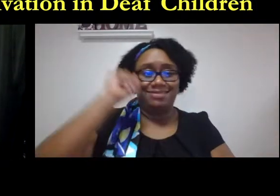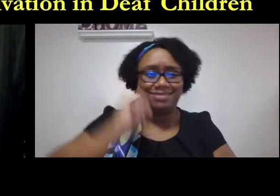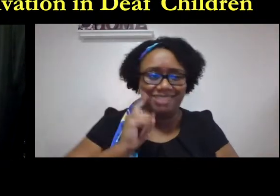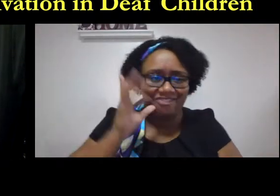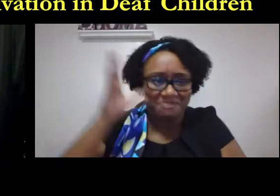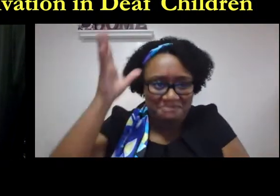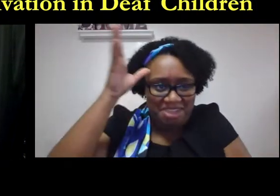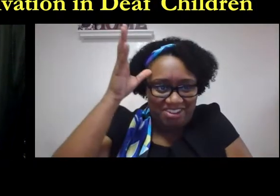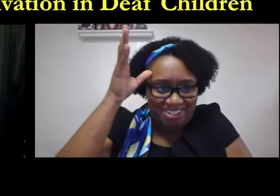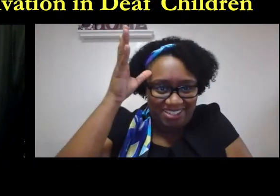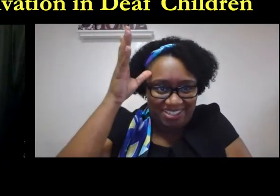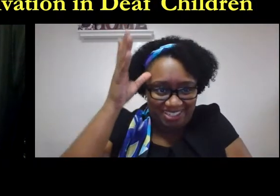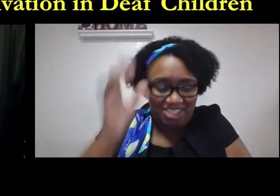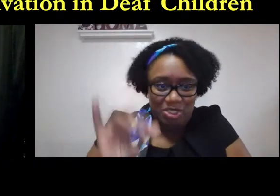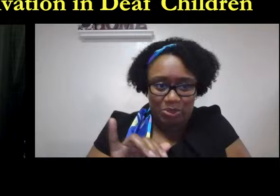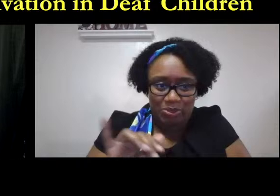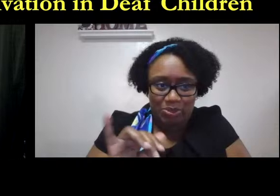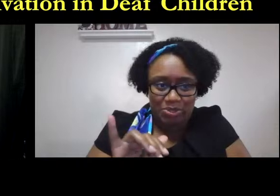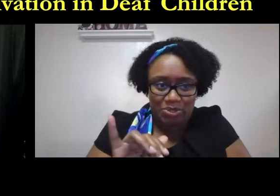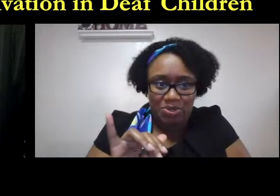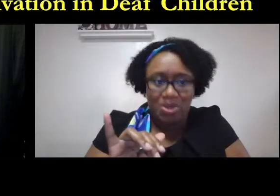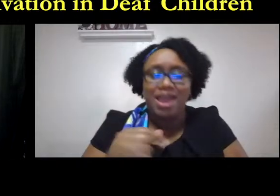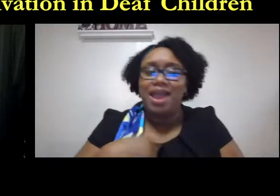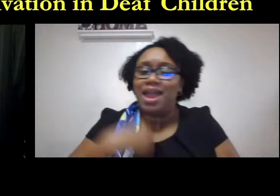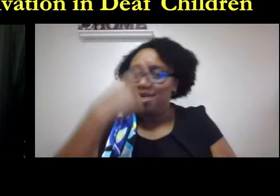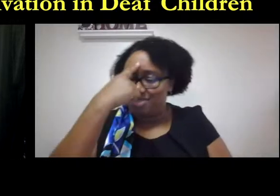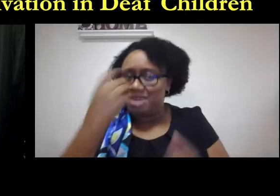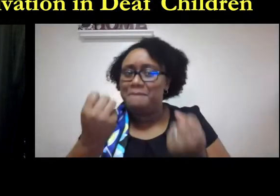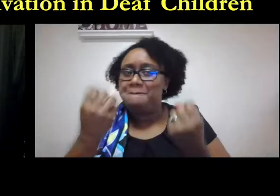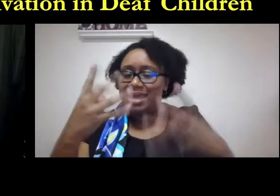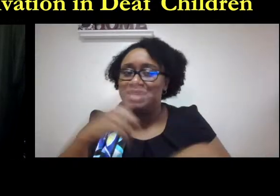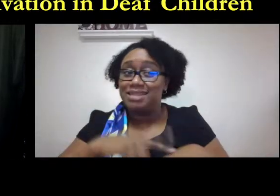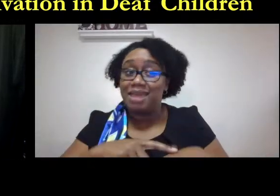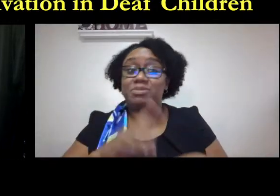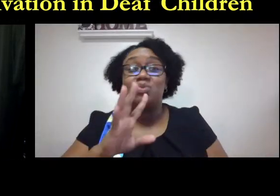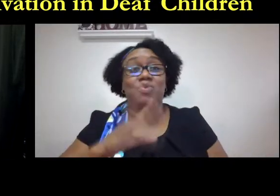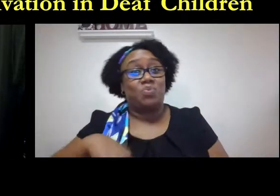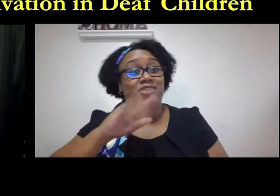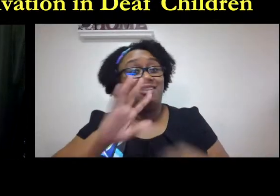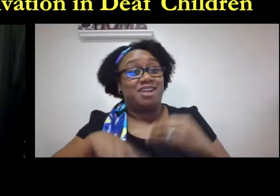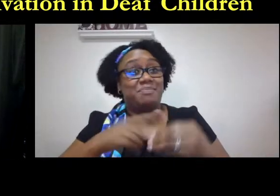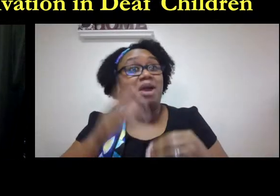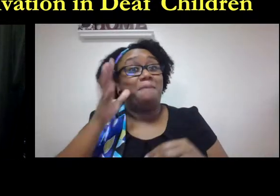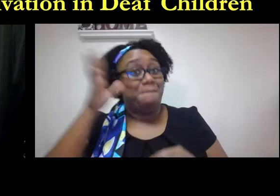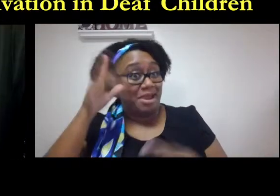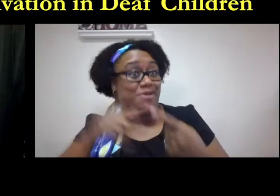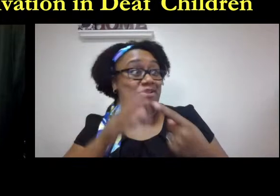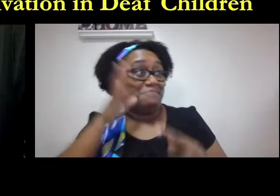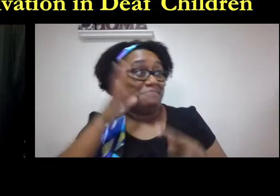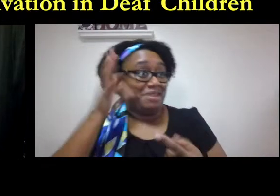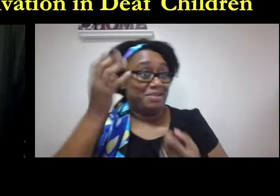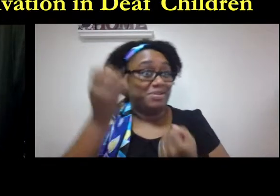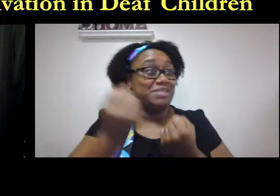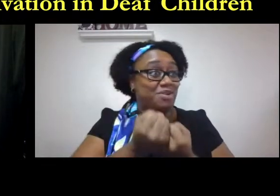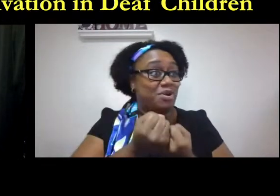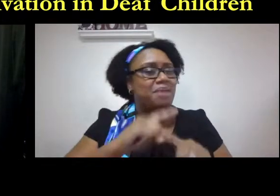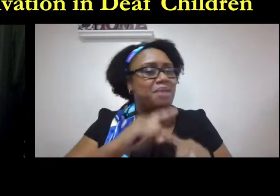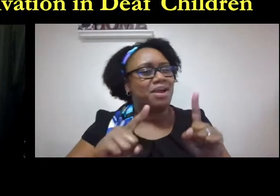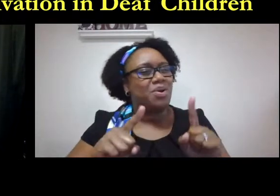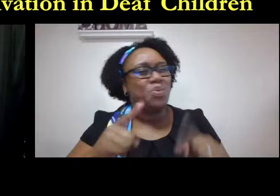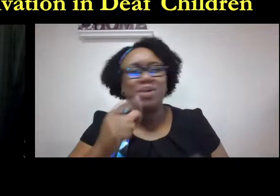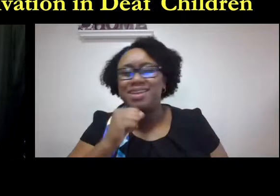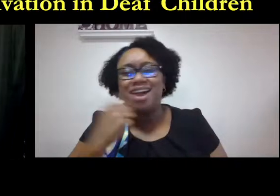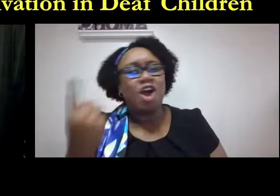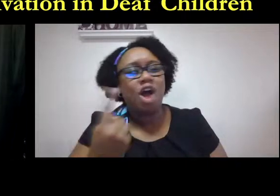parent-to-parent supports and you want to make sure that in those parent-to-parent supports you include deaf